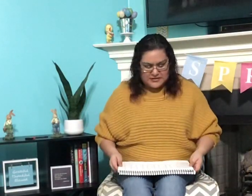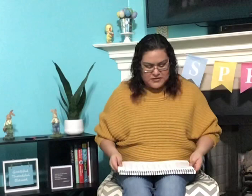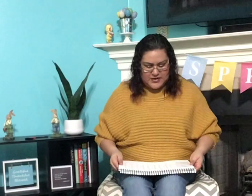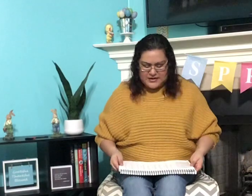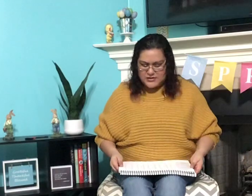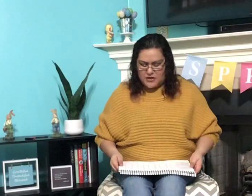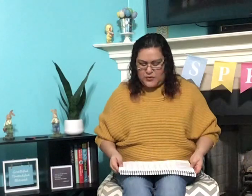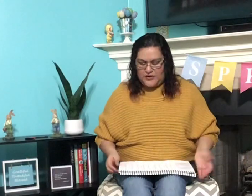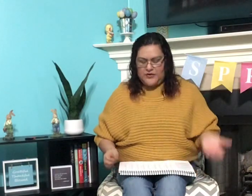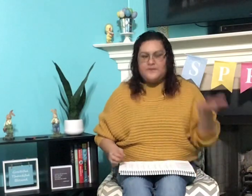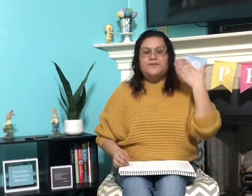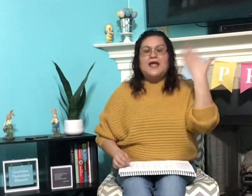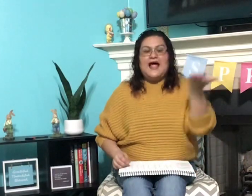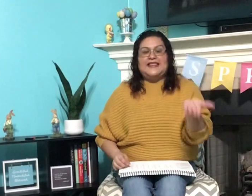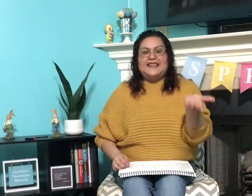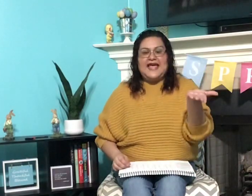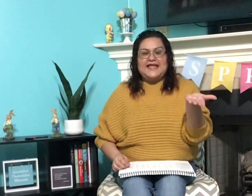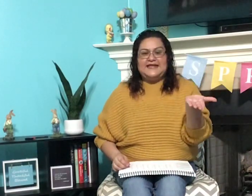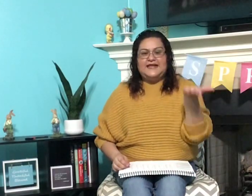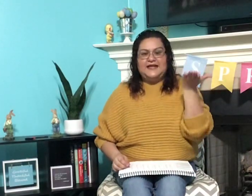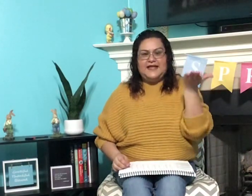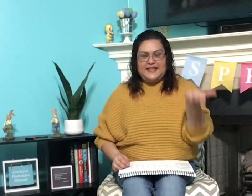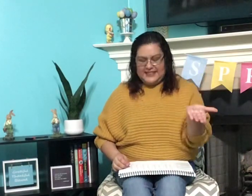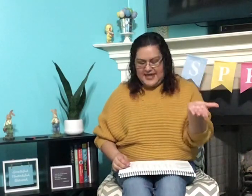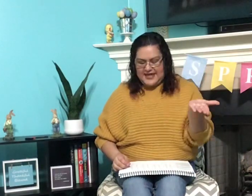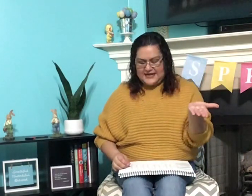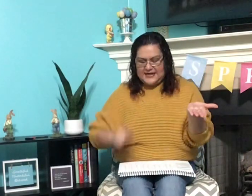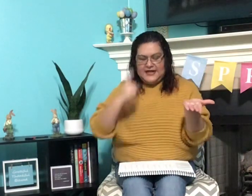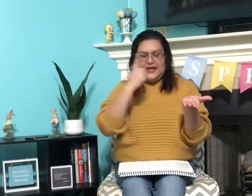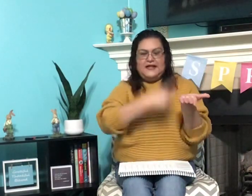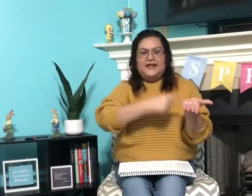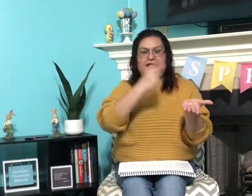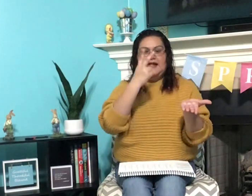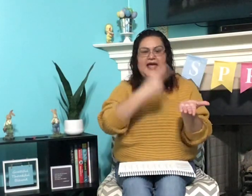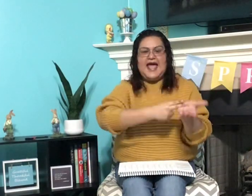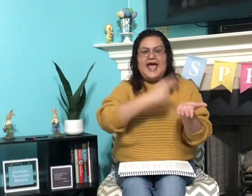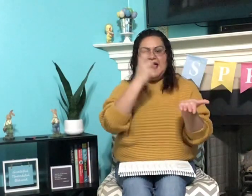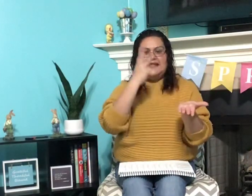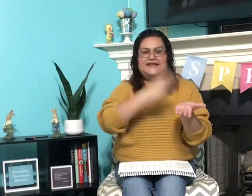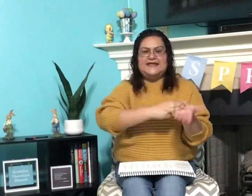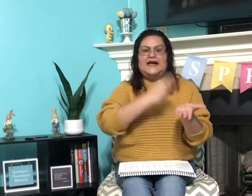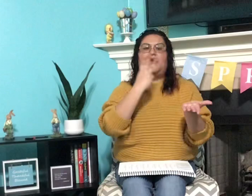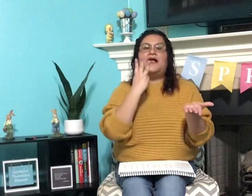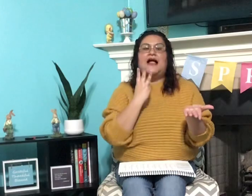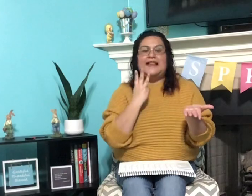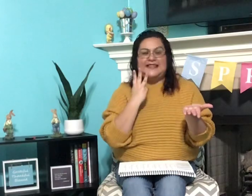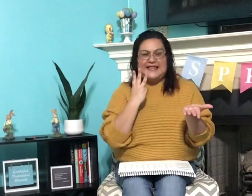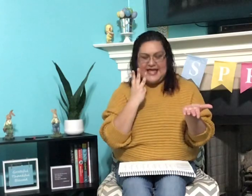let's go ahead and start with lead, lead, l, eh, d, lead,